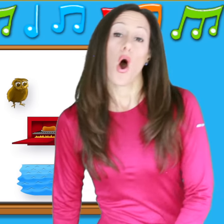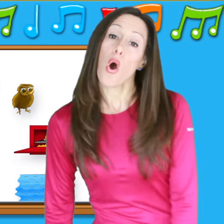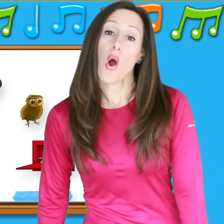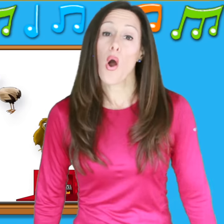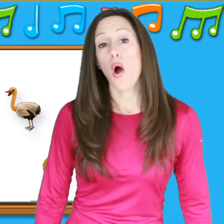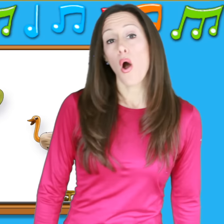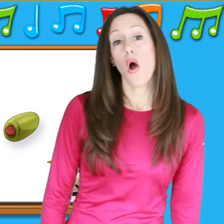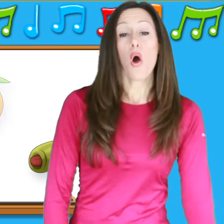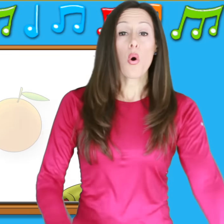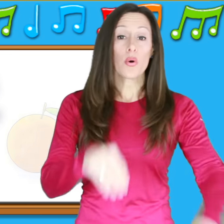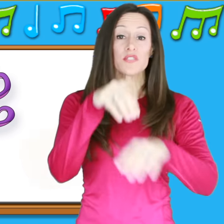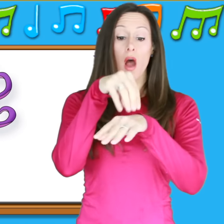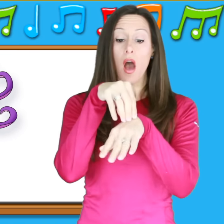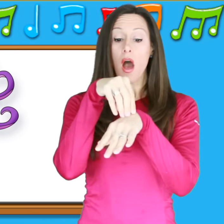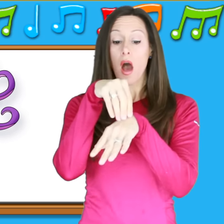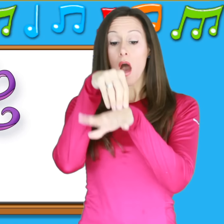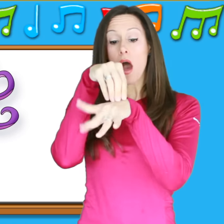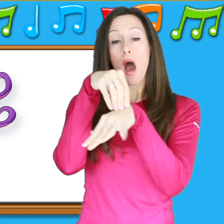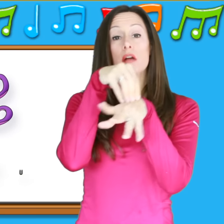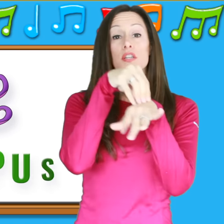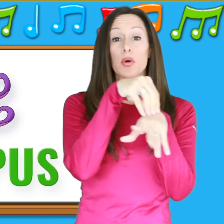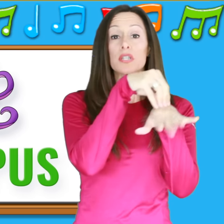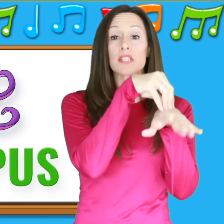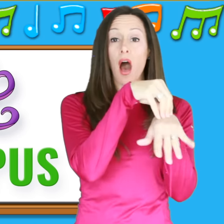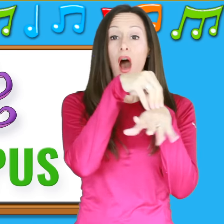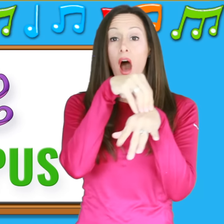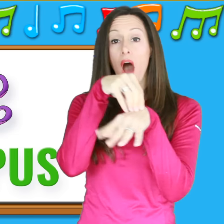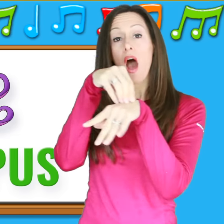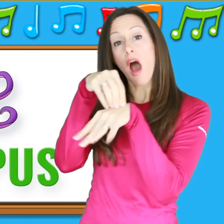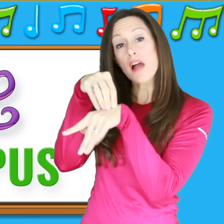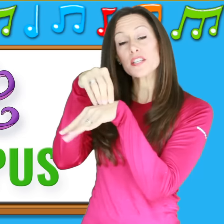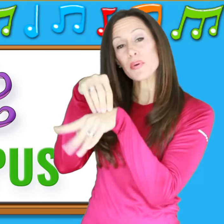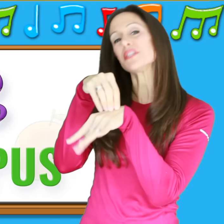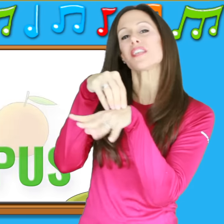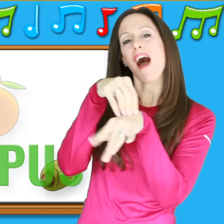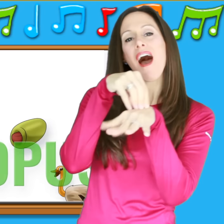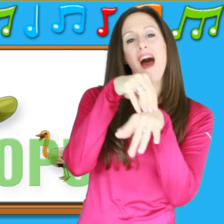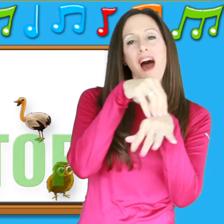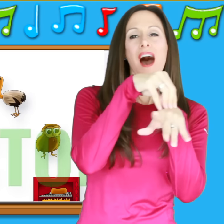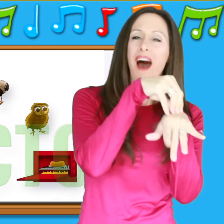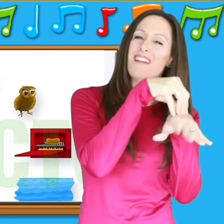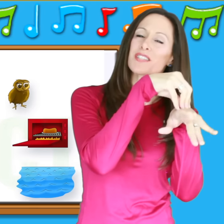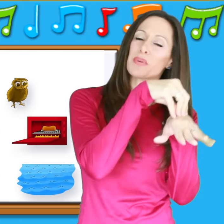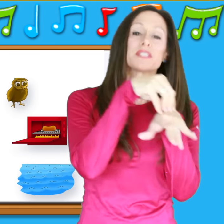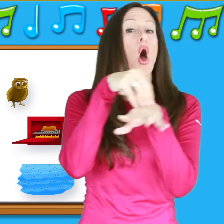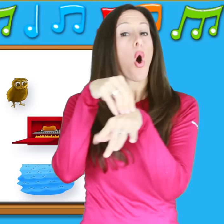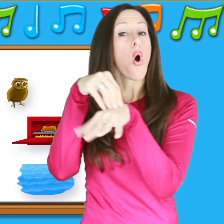O is for o-o-octopus O-o-octopus O-o-octopus O